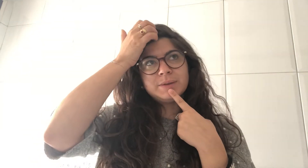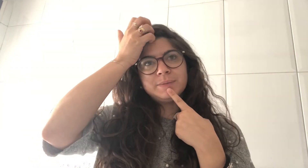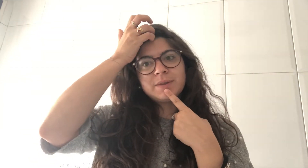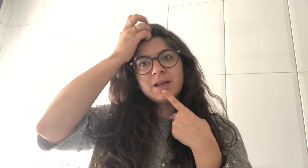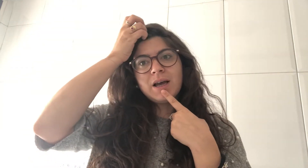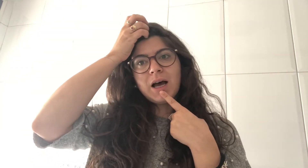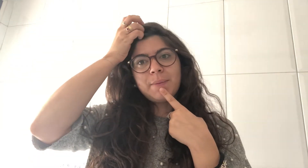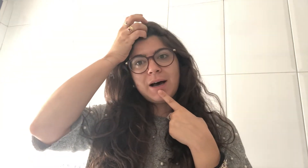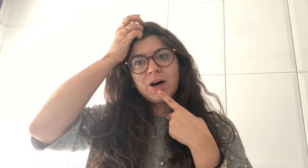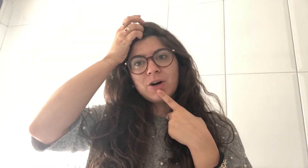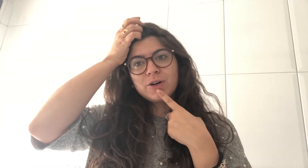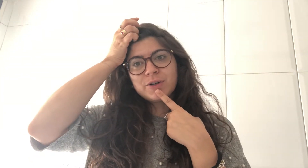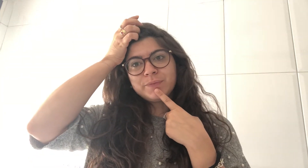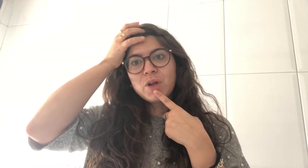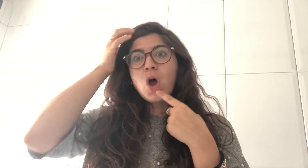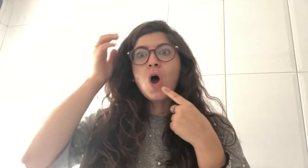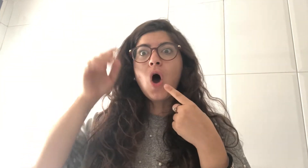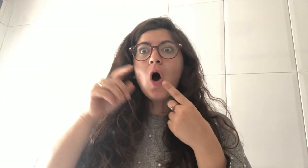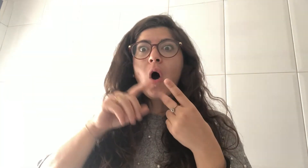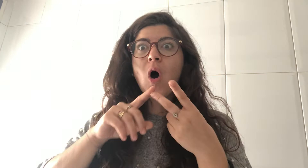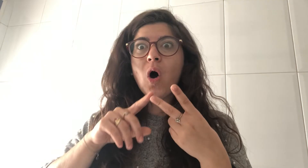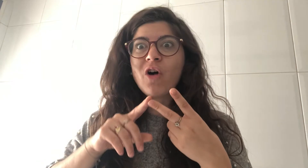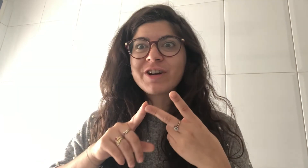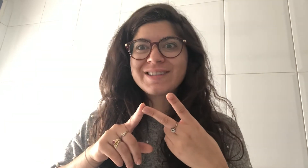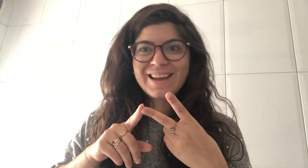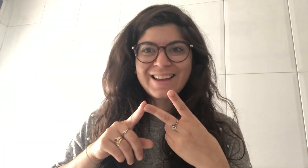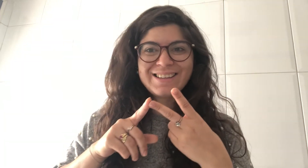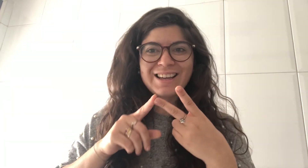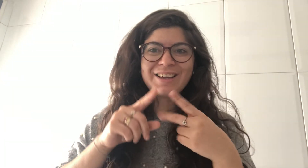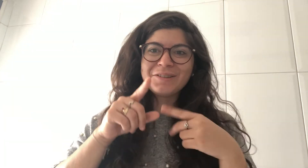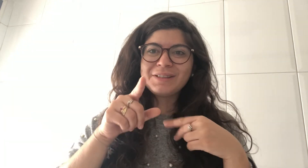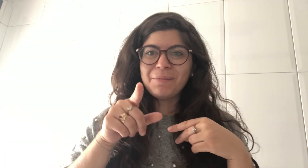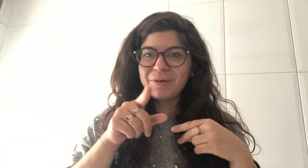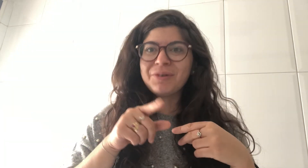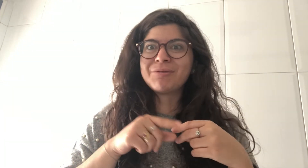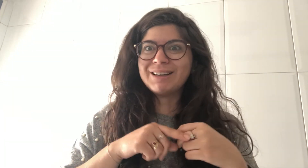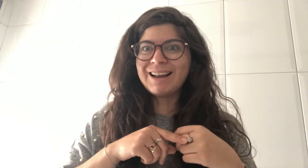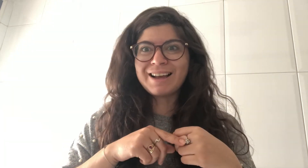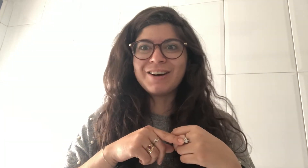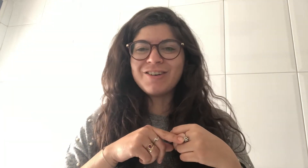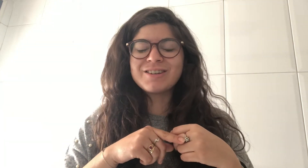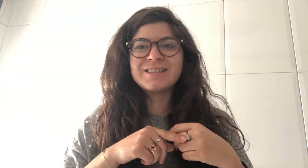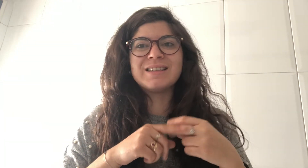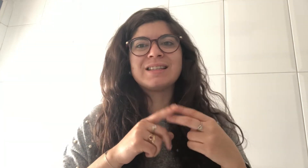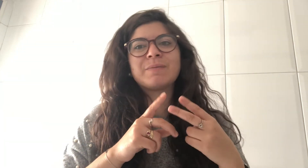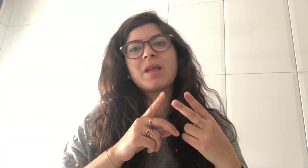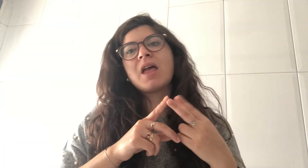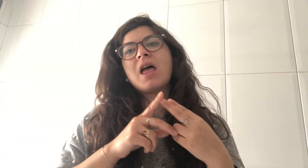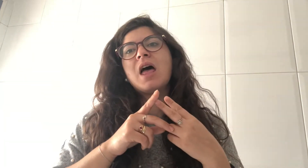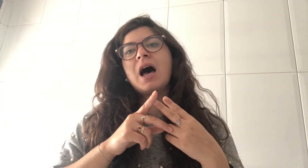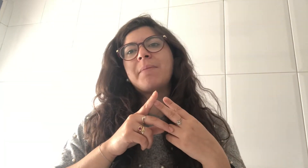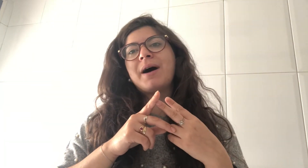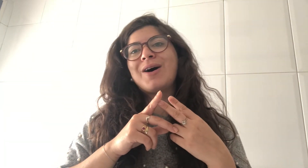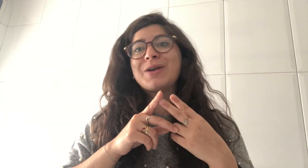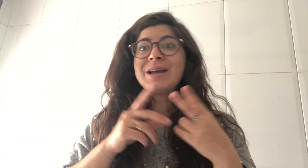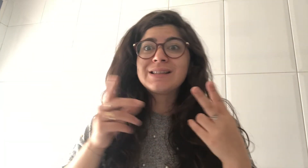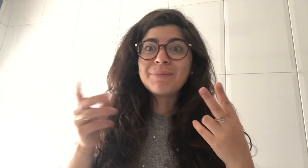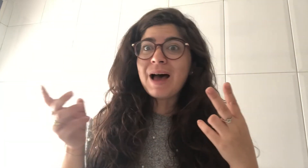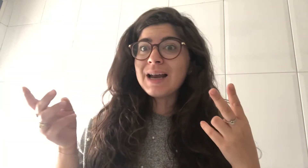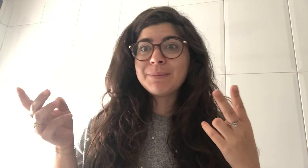about horses i know some of you really like horses about some animals